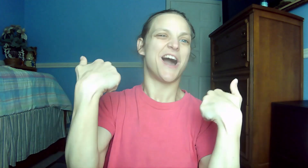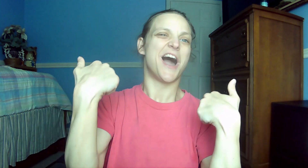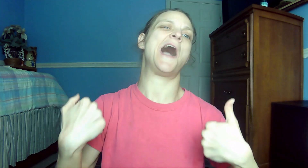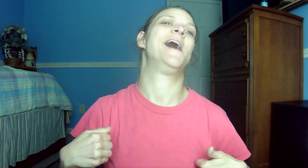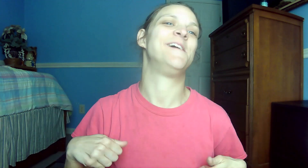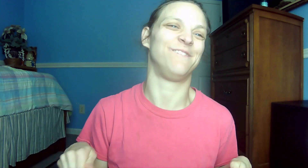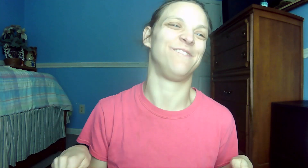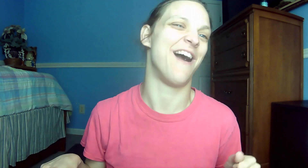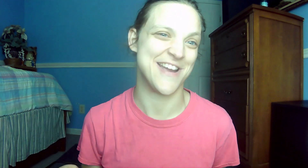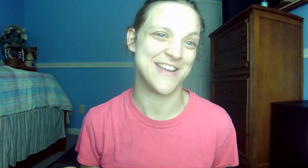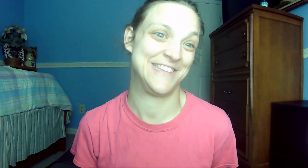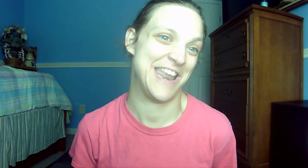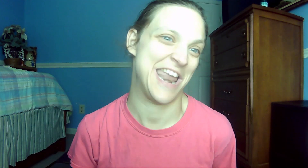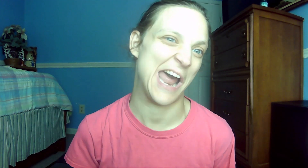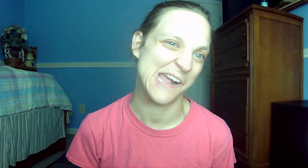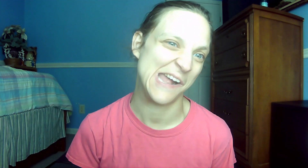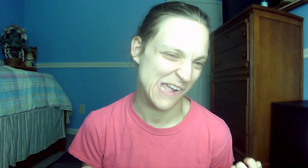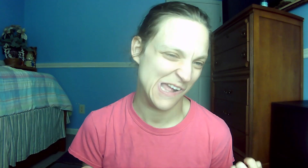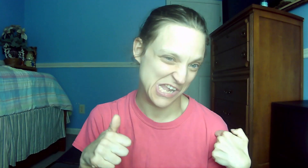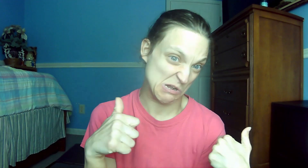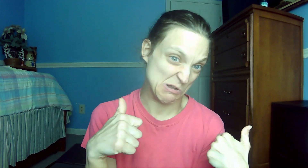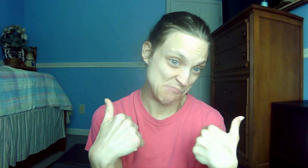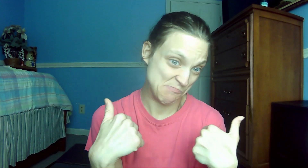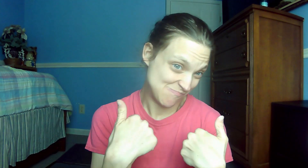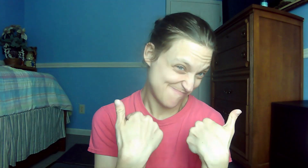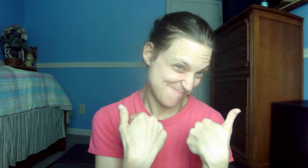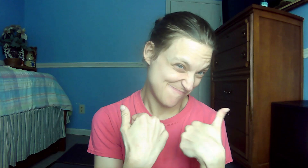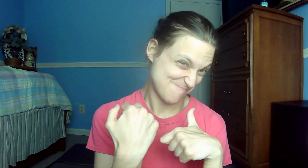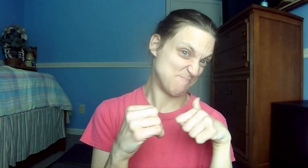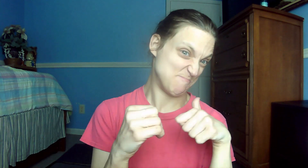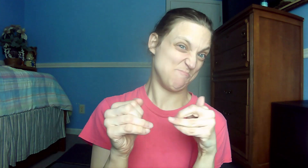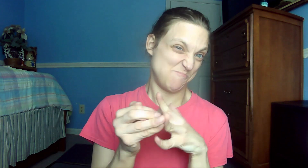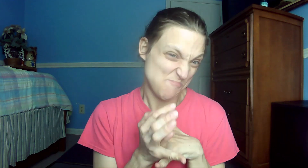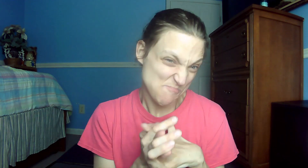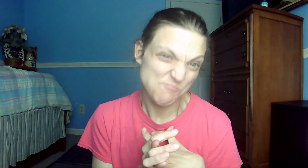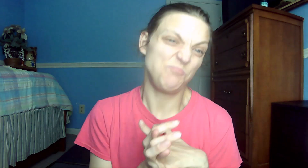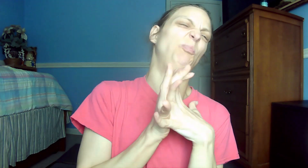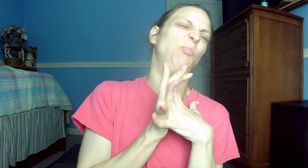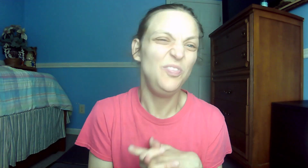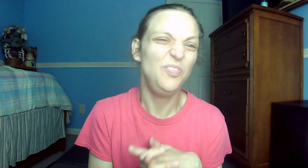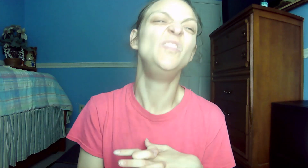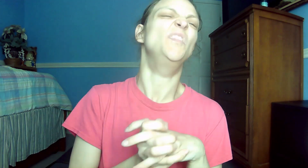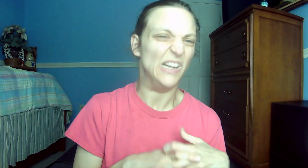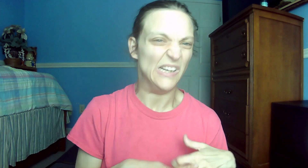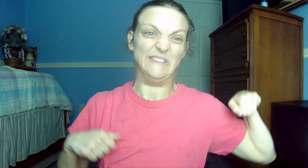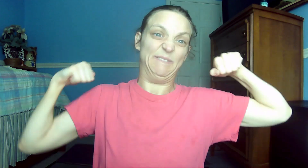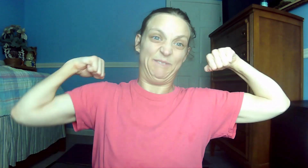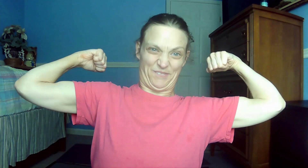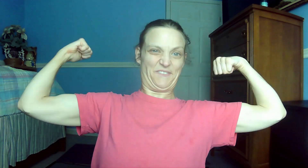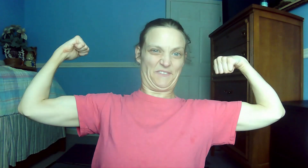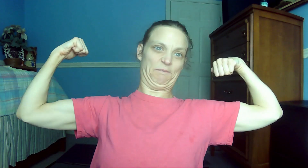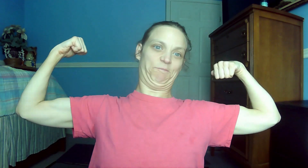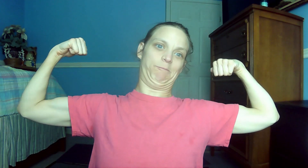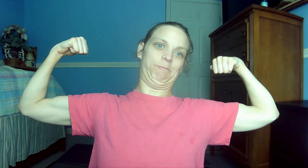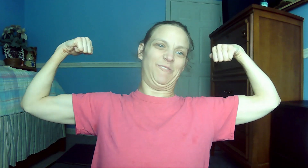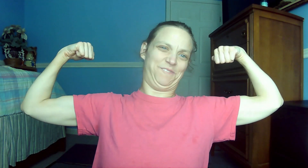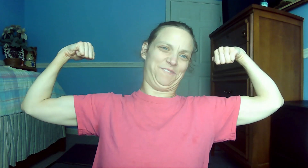All right. 1.16 I am not ashamed of the gospel, because it is the power of God that brings salvation to